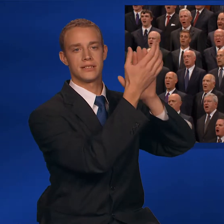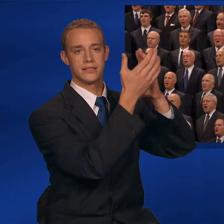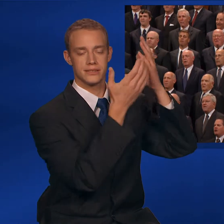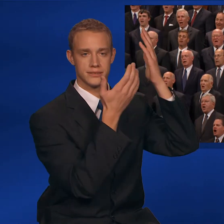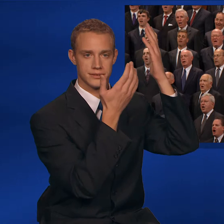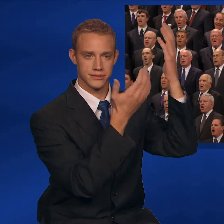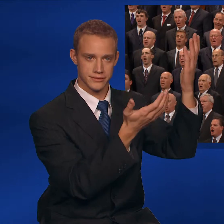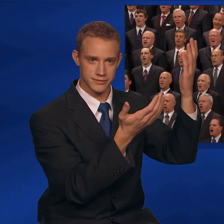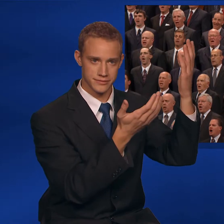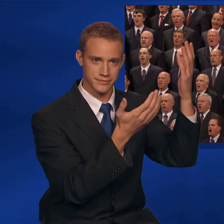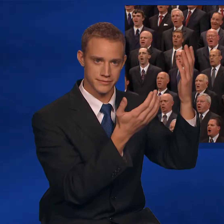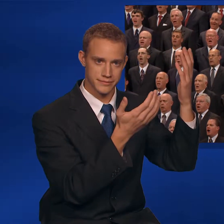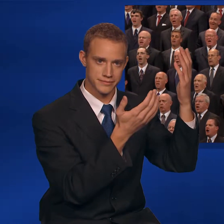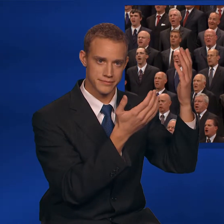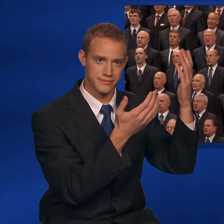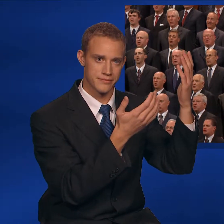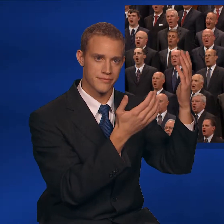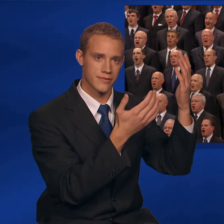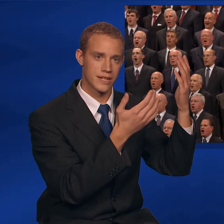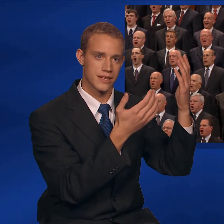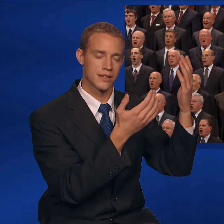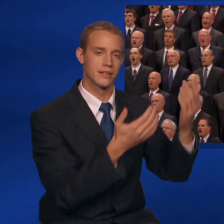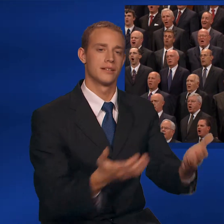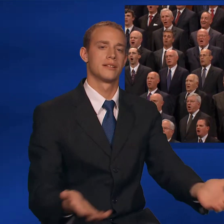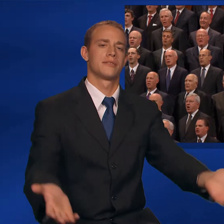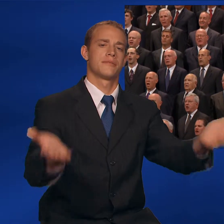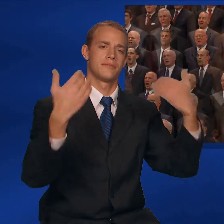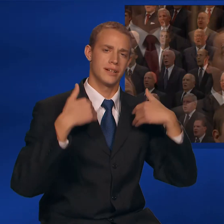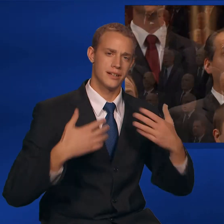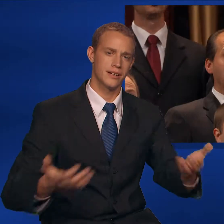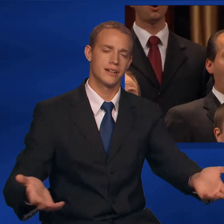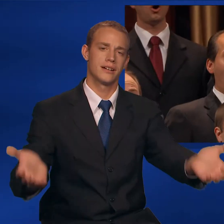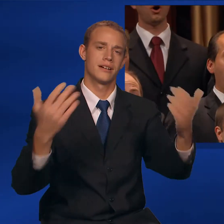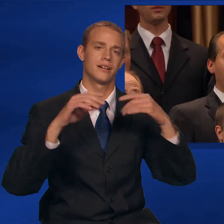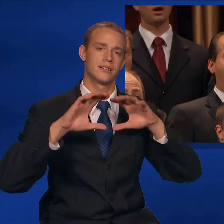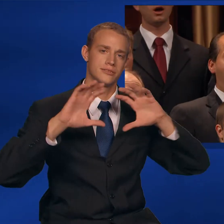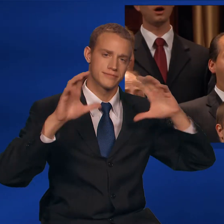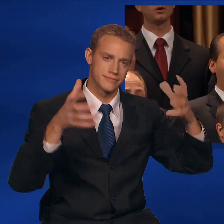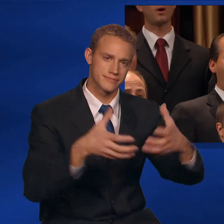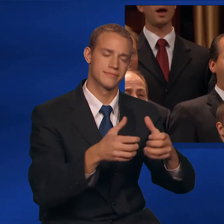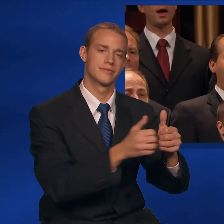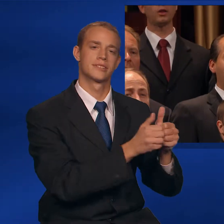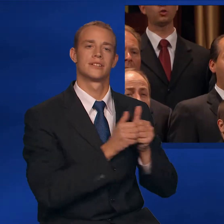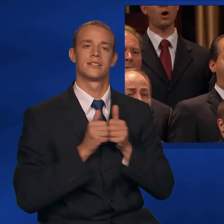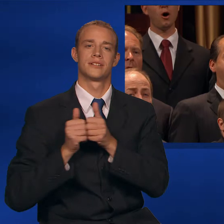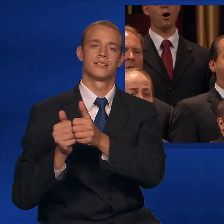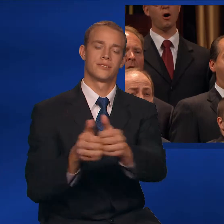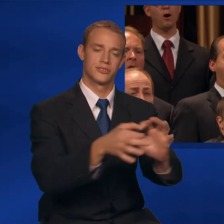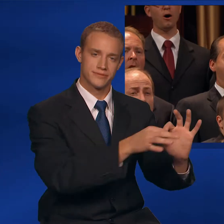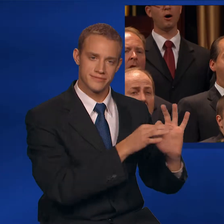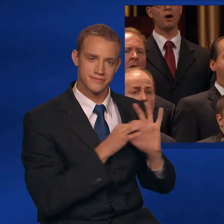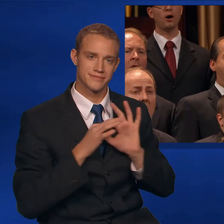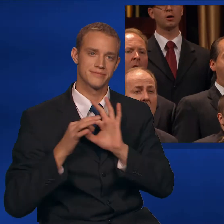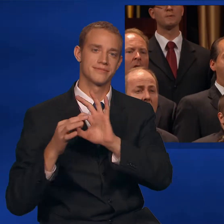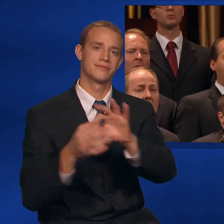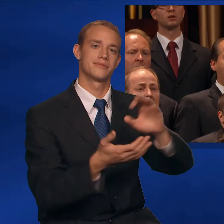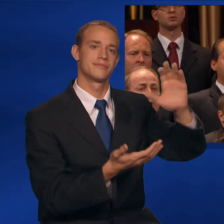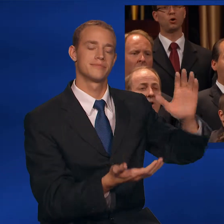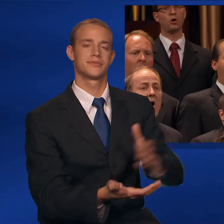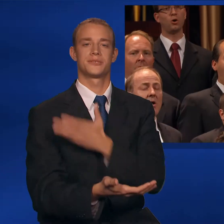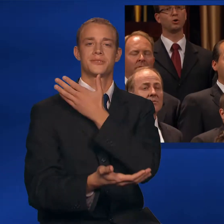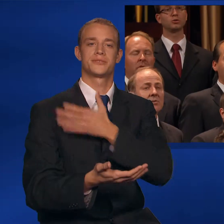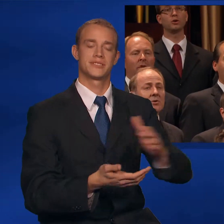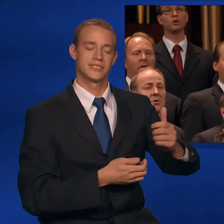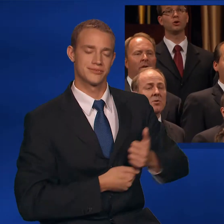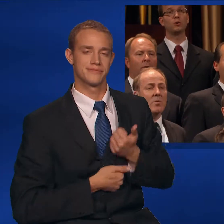salvation. Join the great throng,